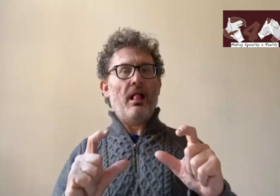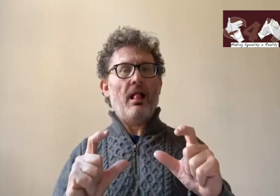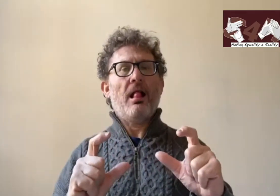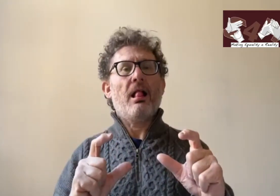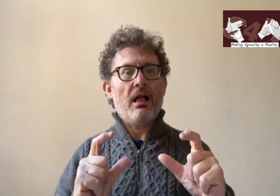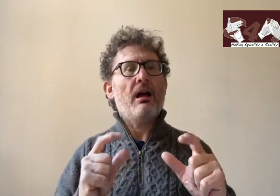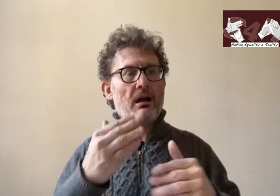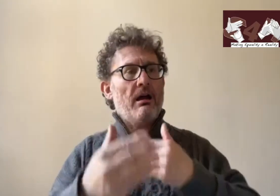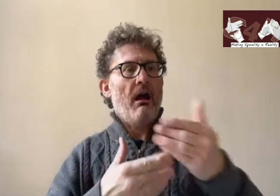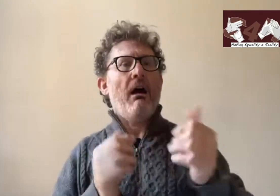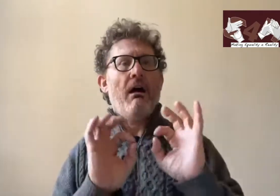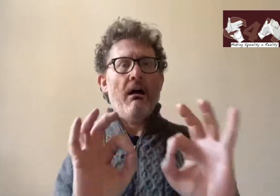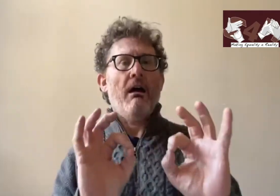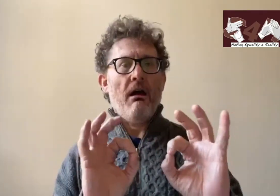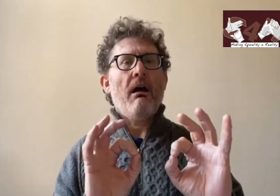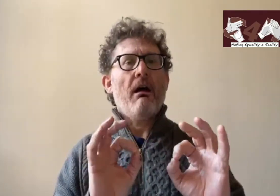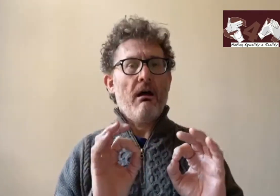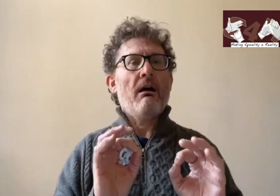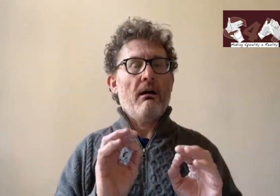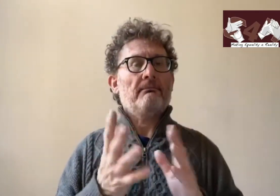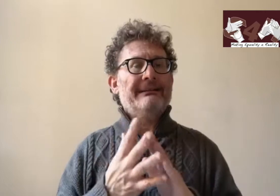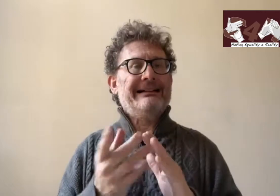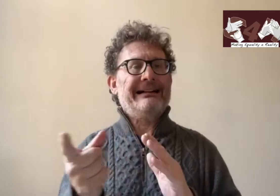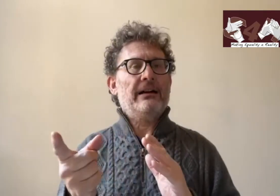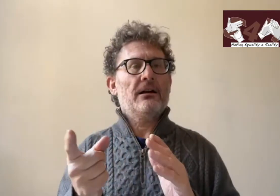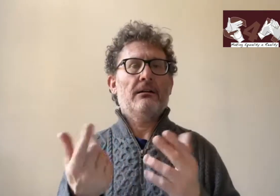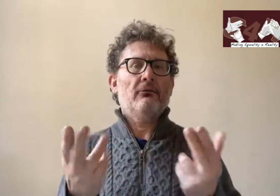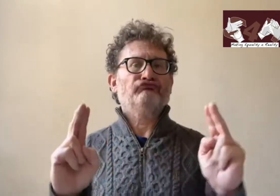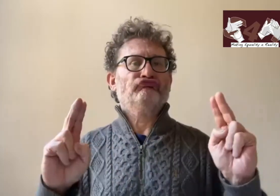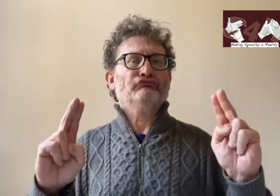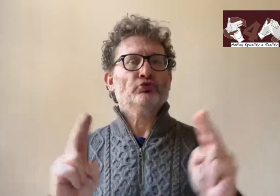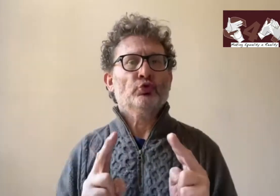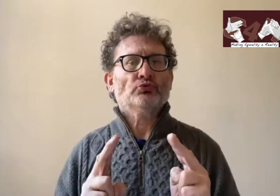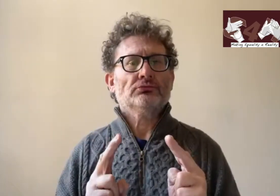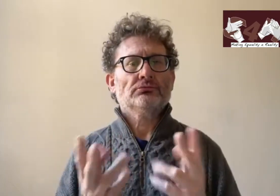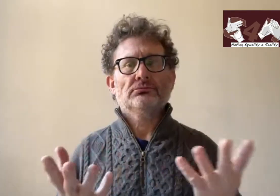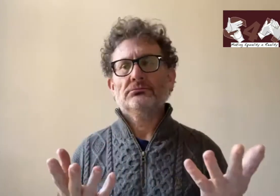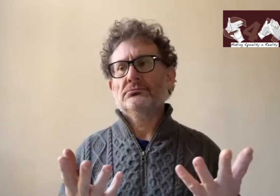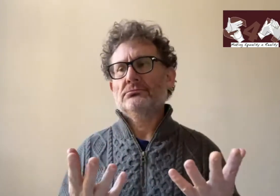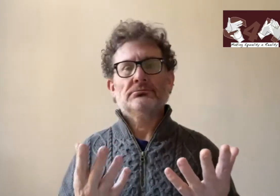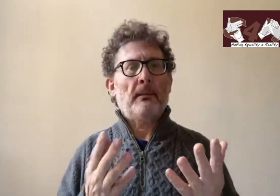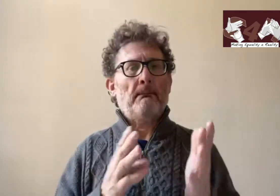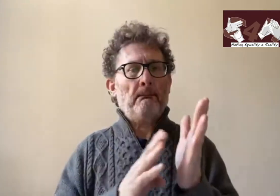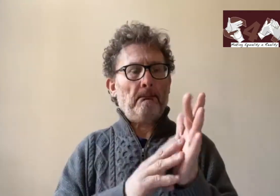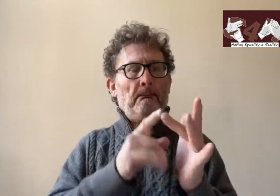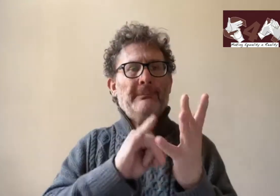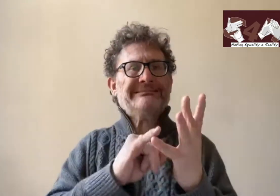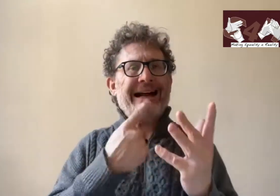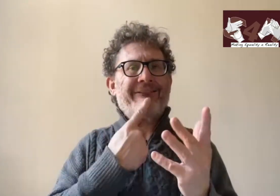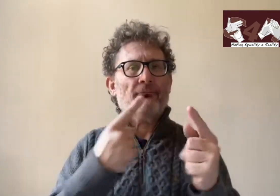comfortable and confident in what they're receiving from the interpreter which ultimately is going to reduce and misinformation